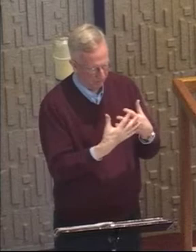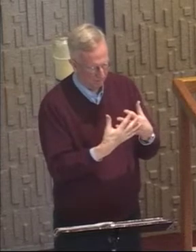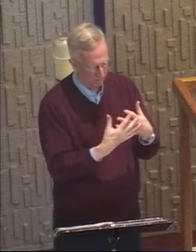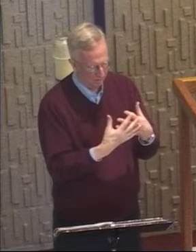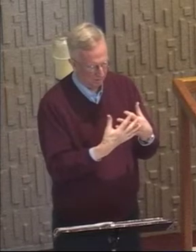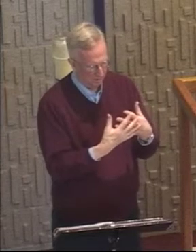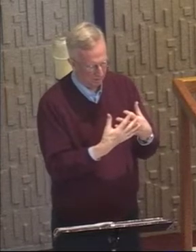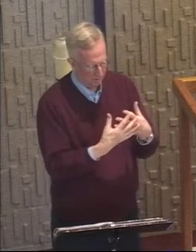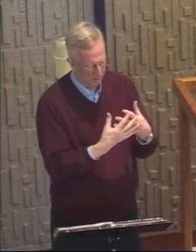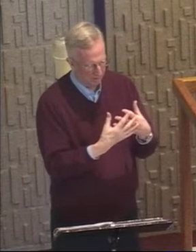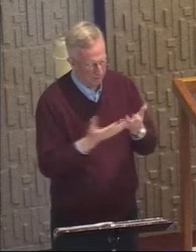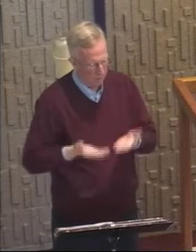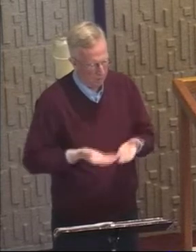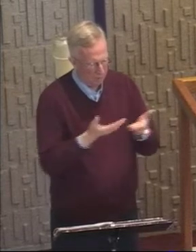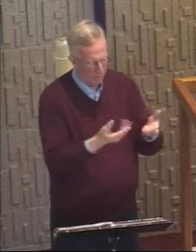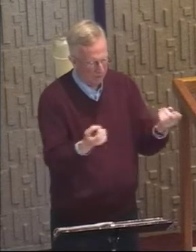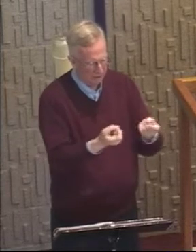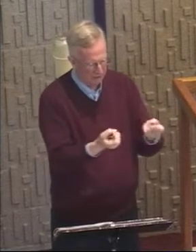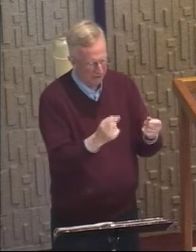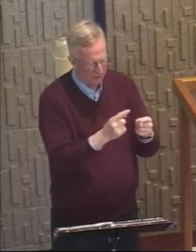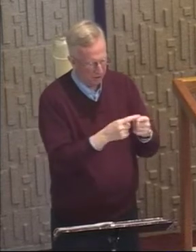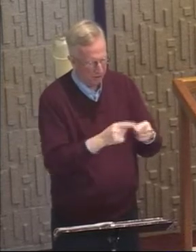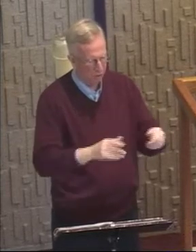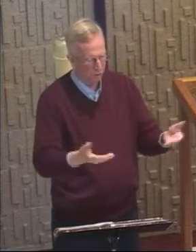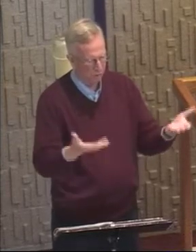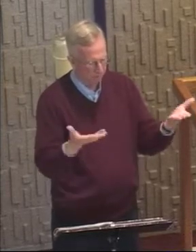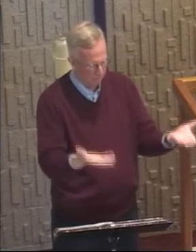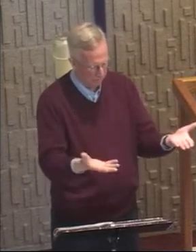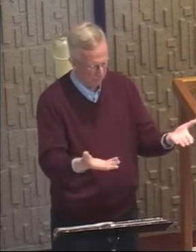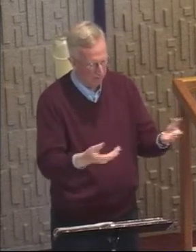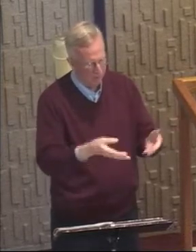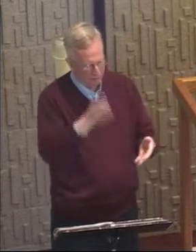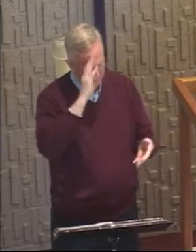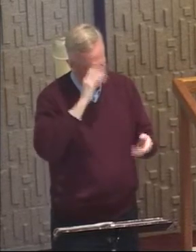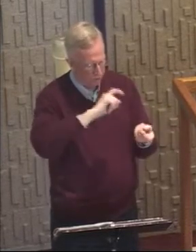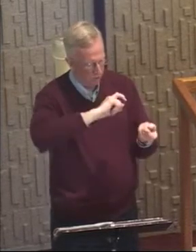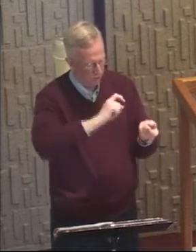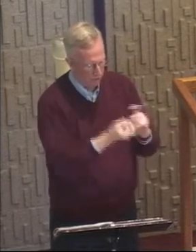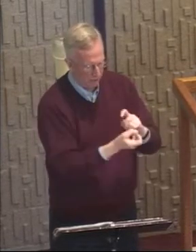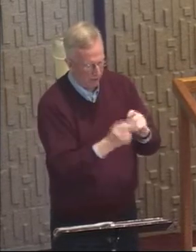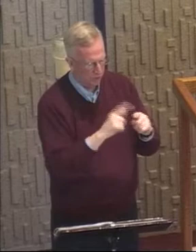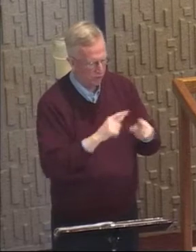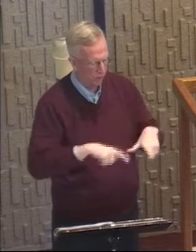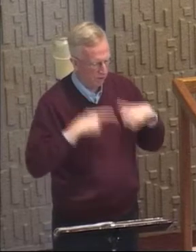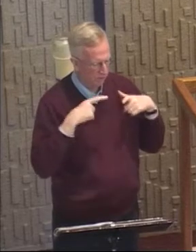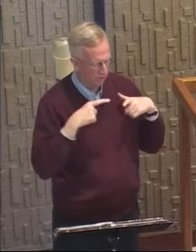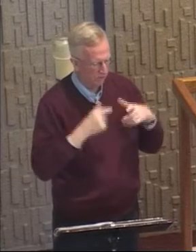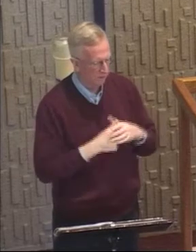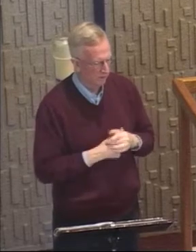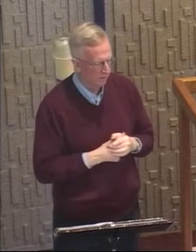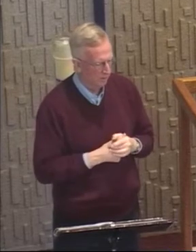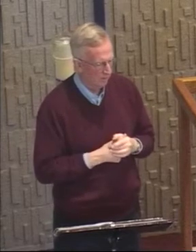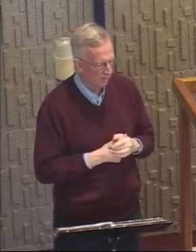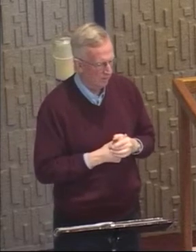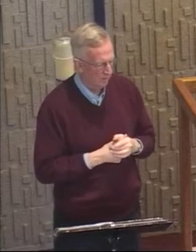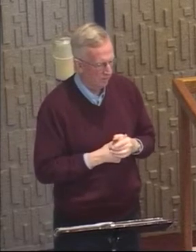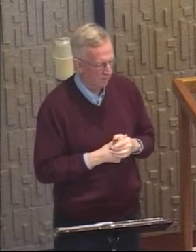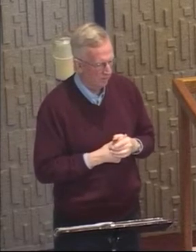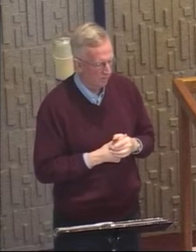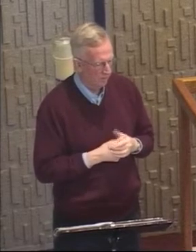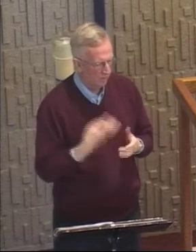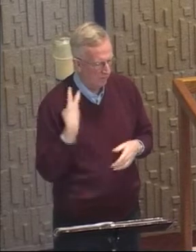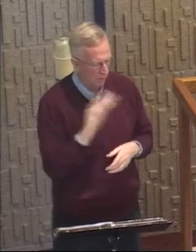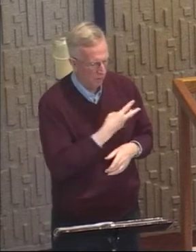it to the surface, and then God will take that darkness and turn it into light. And so we have